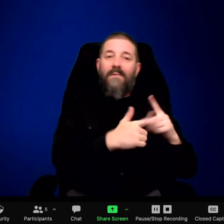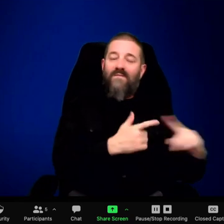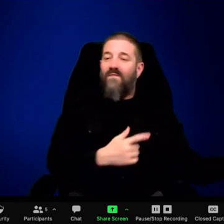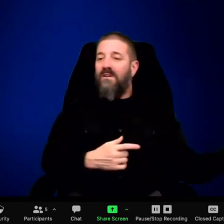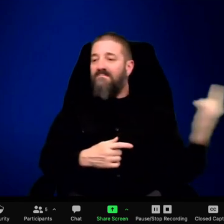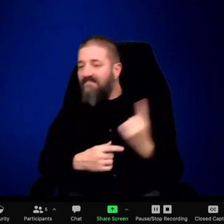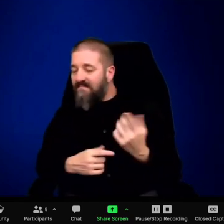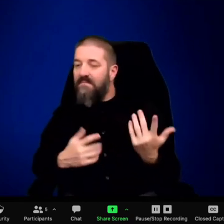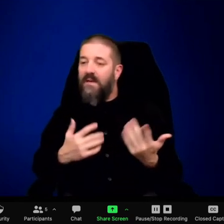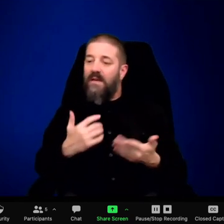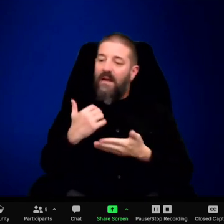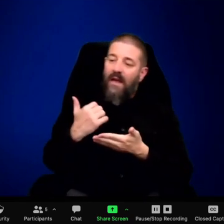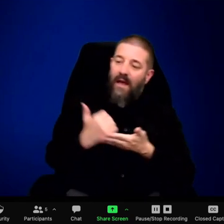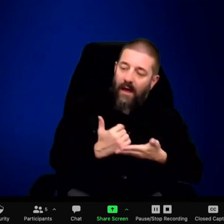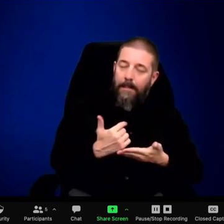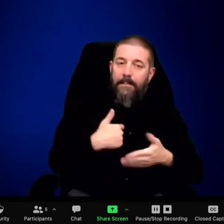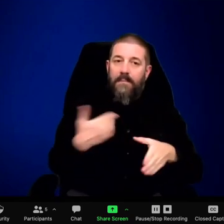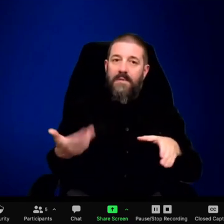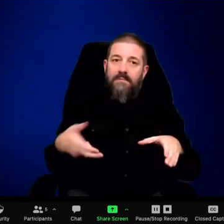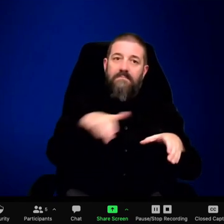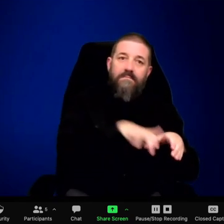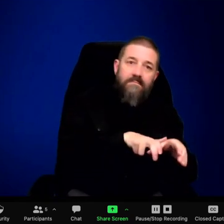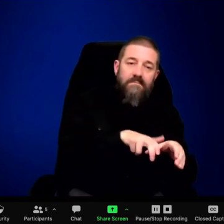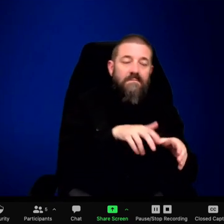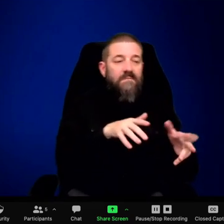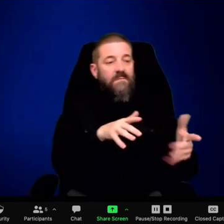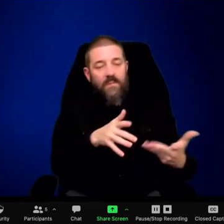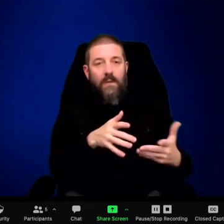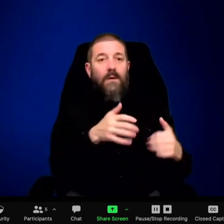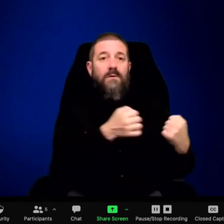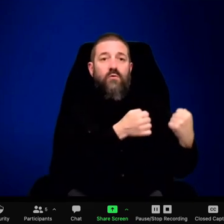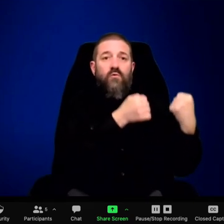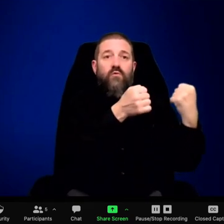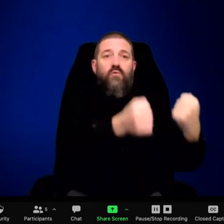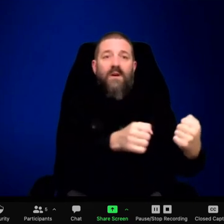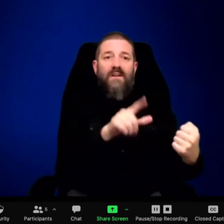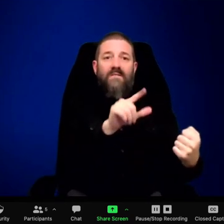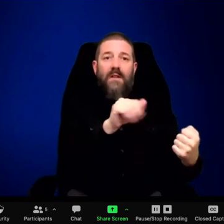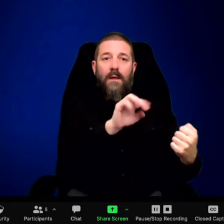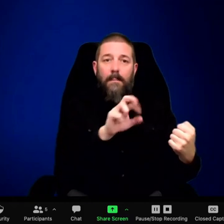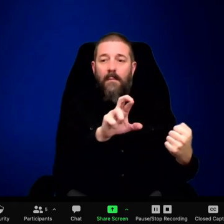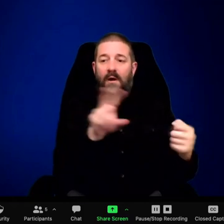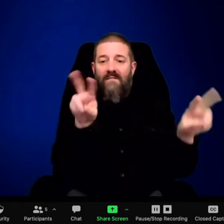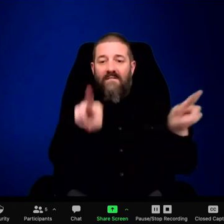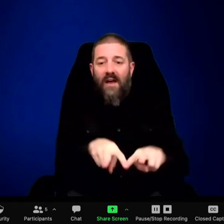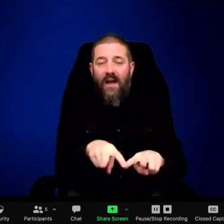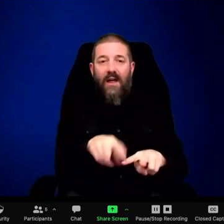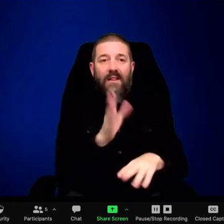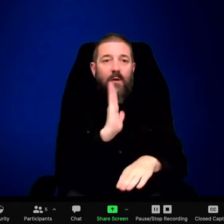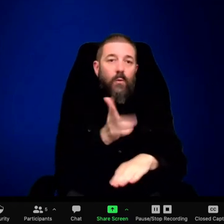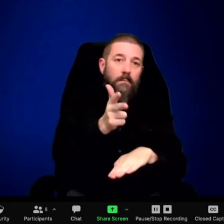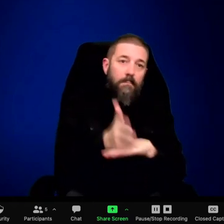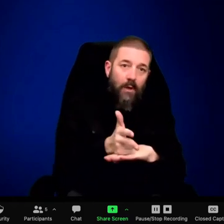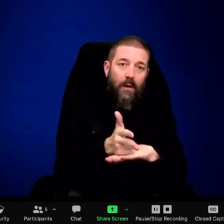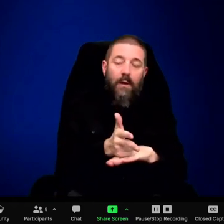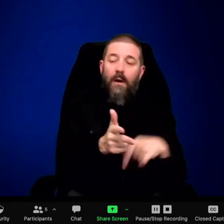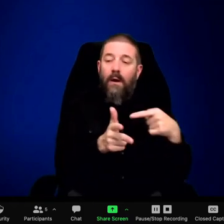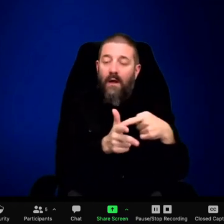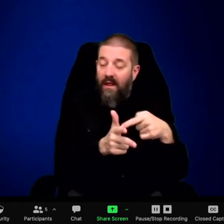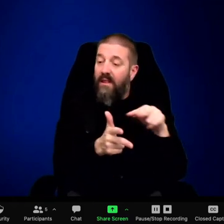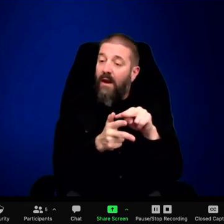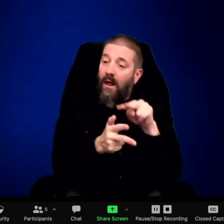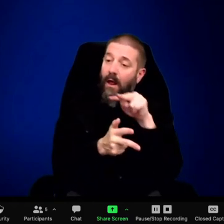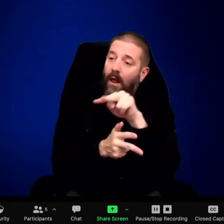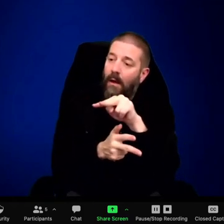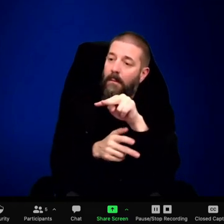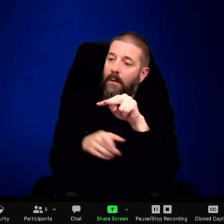once again, to do everything the doctors, the nurses, the cleaning lady told me to do, because I wanted to get back to Lamar